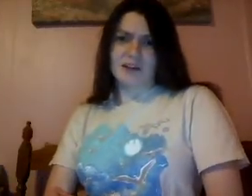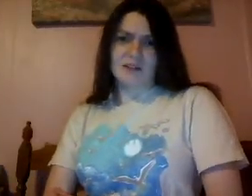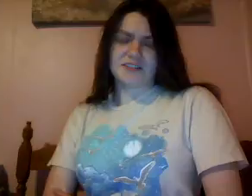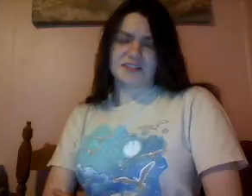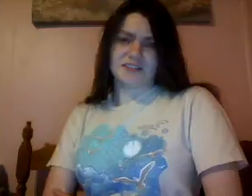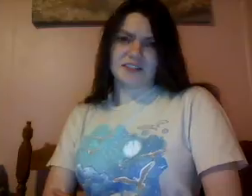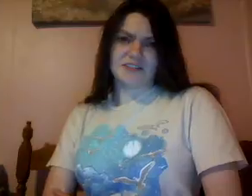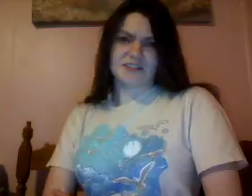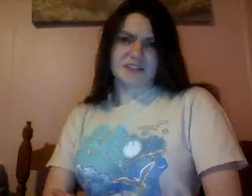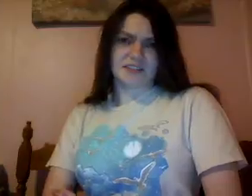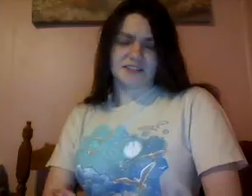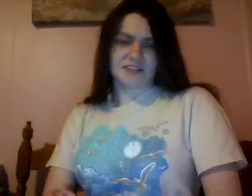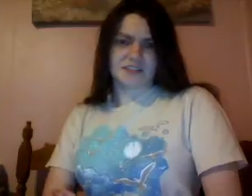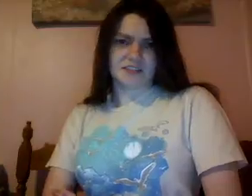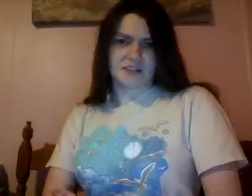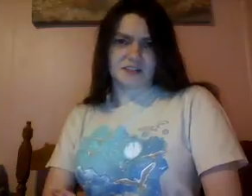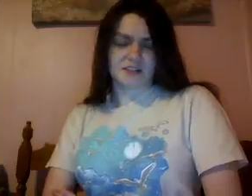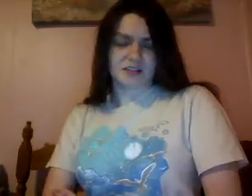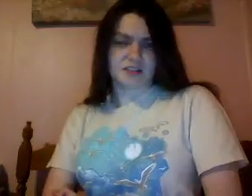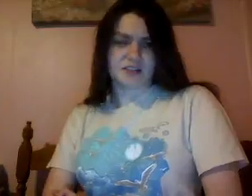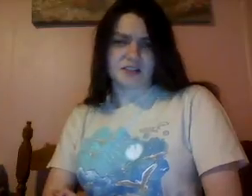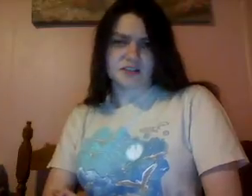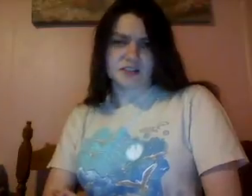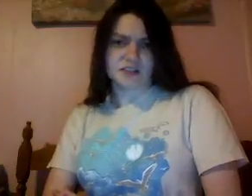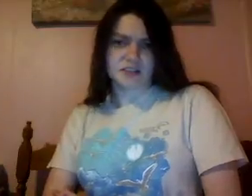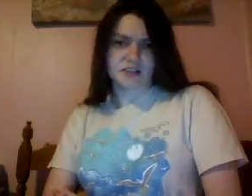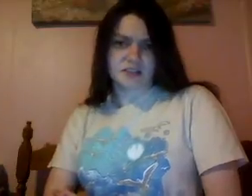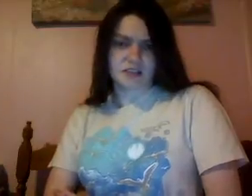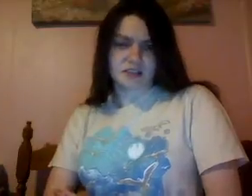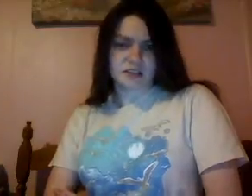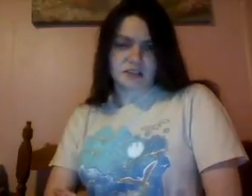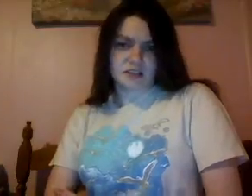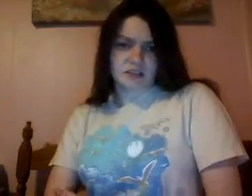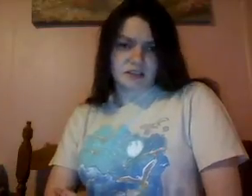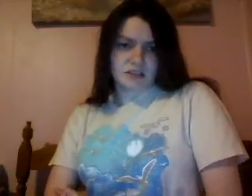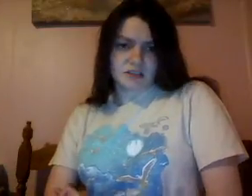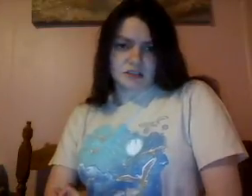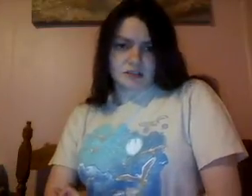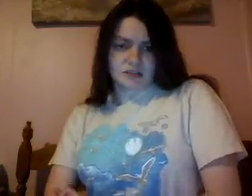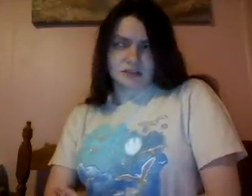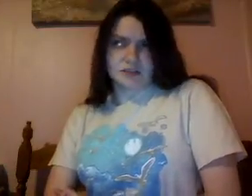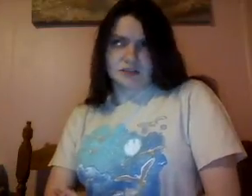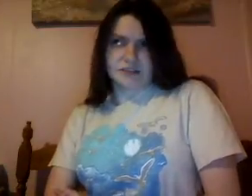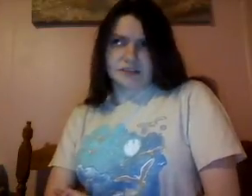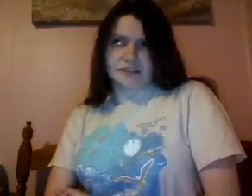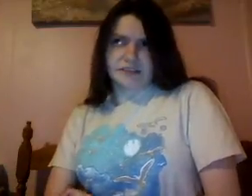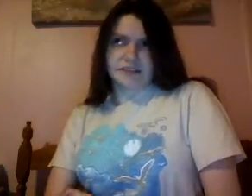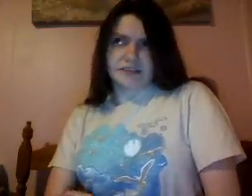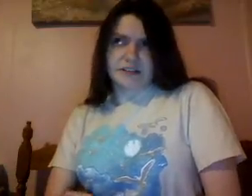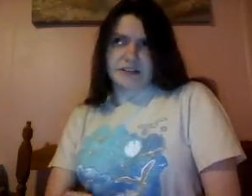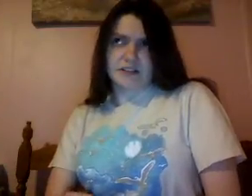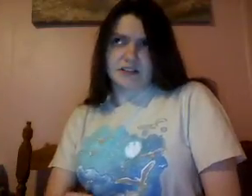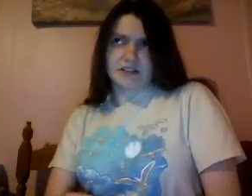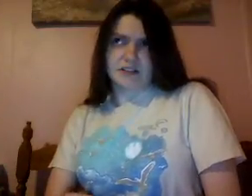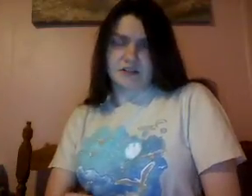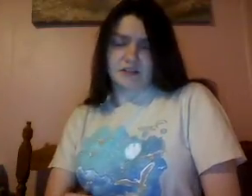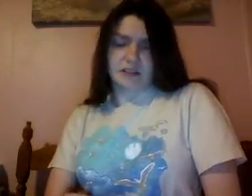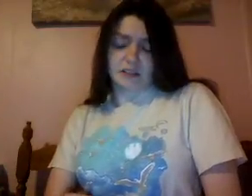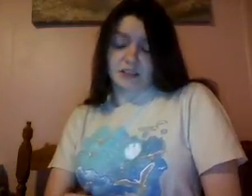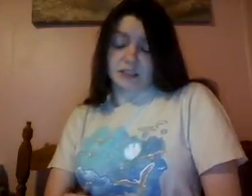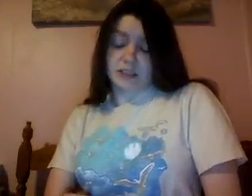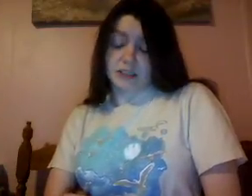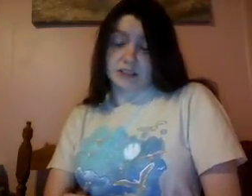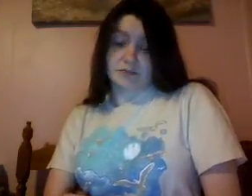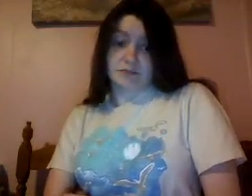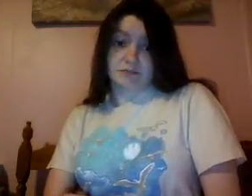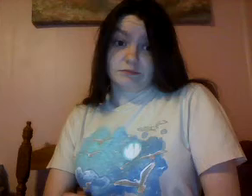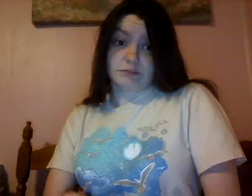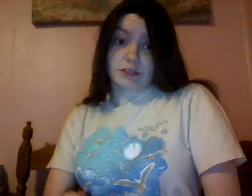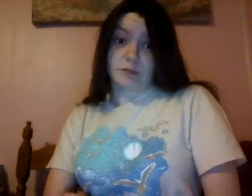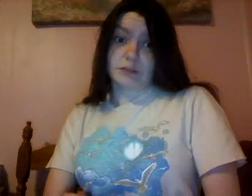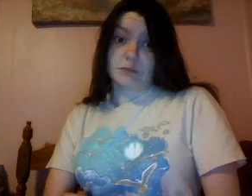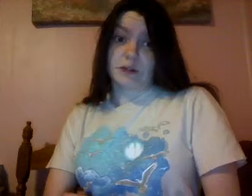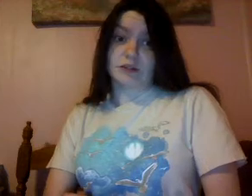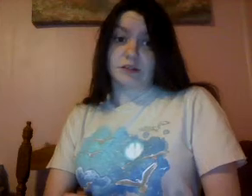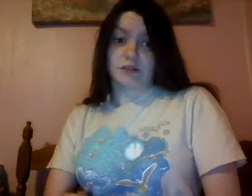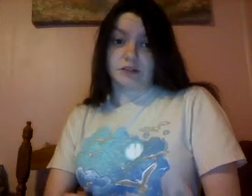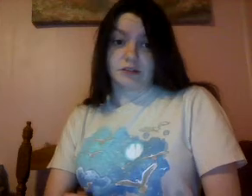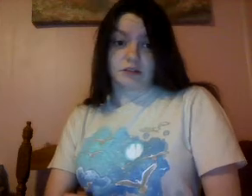I just never get a good start, and it doesn't get much better usually either.